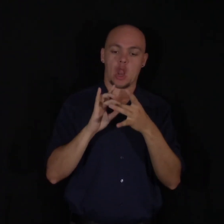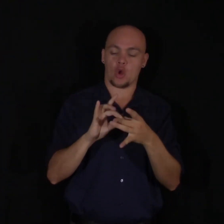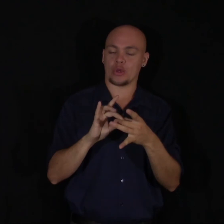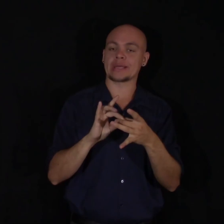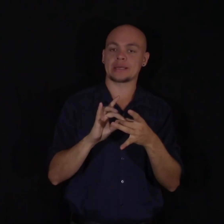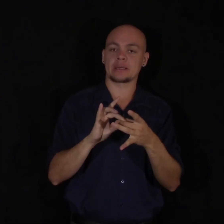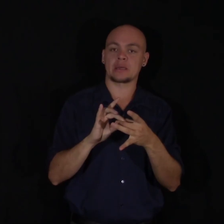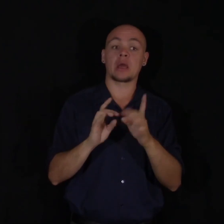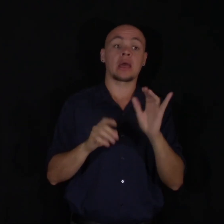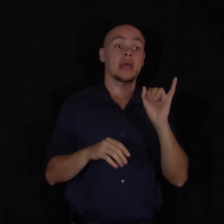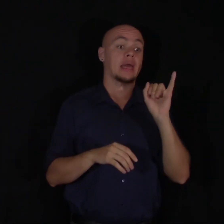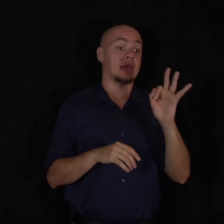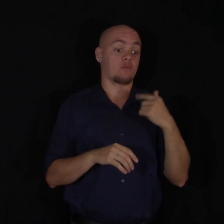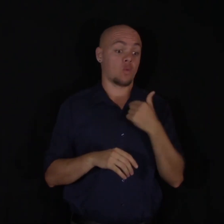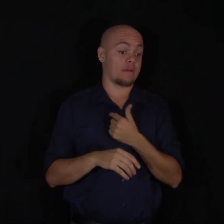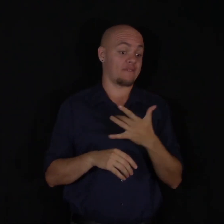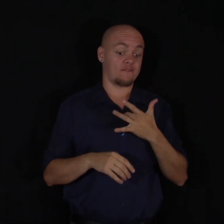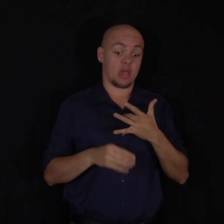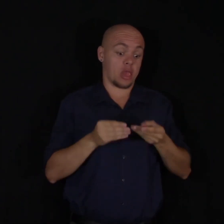to go when we get lost.